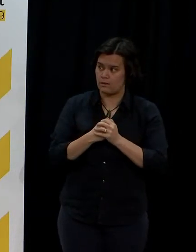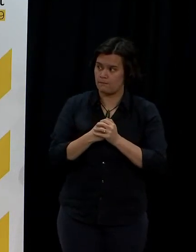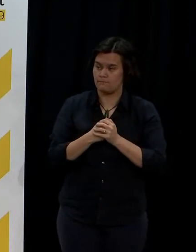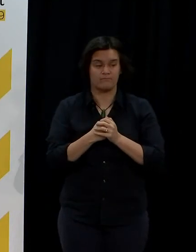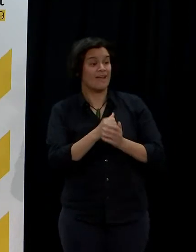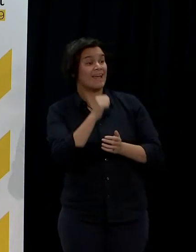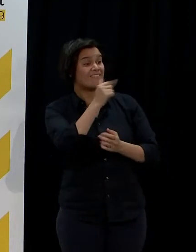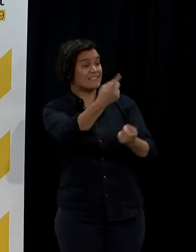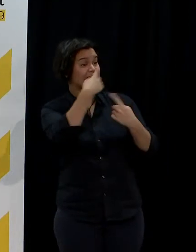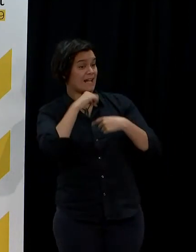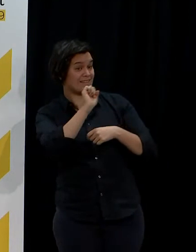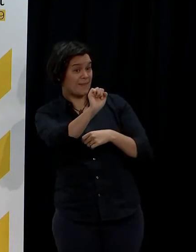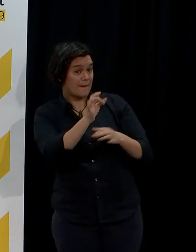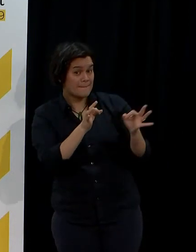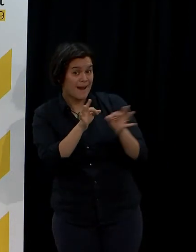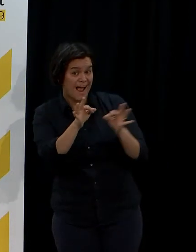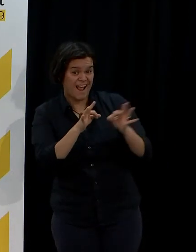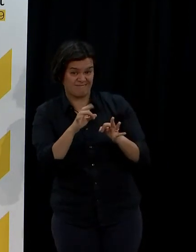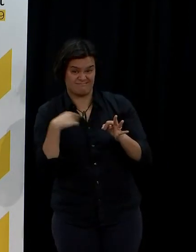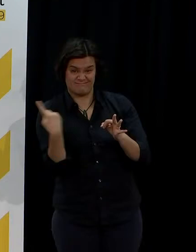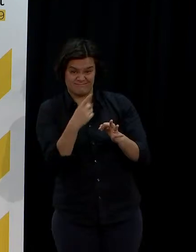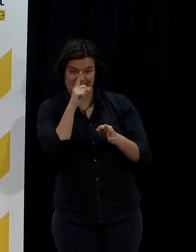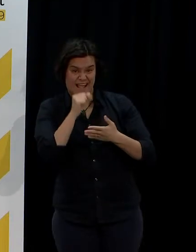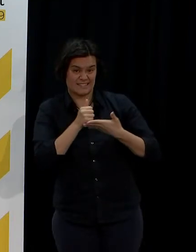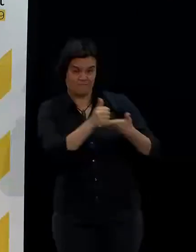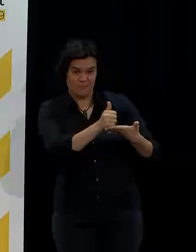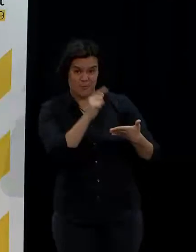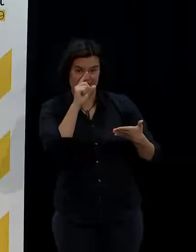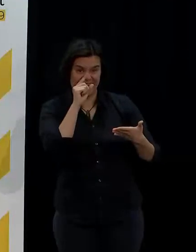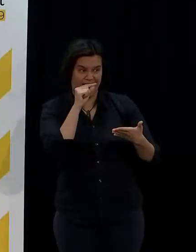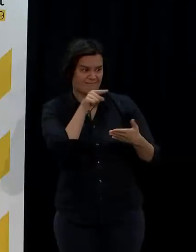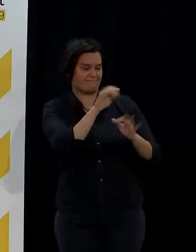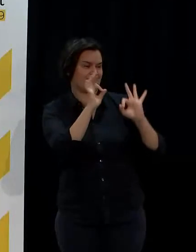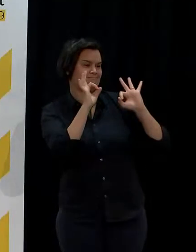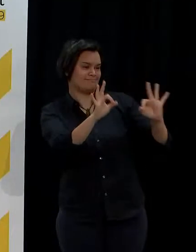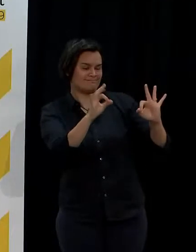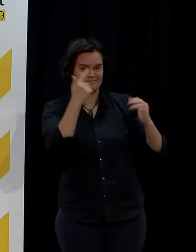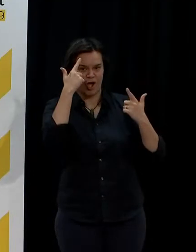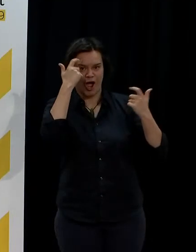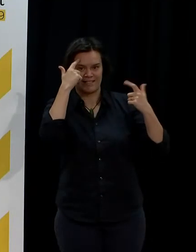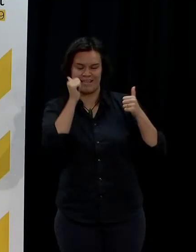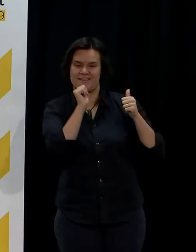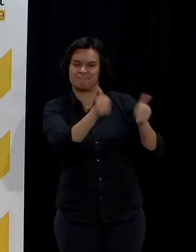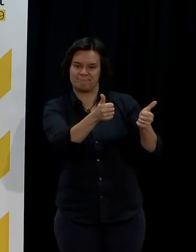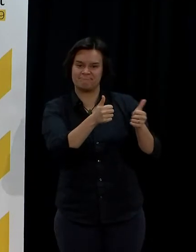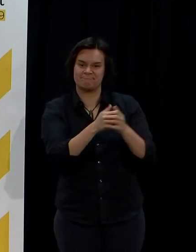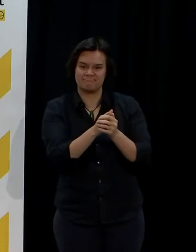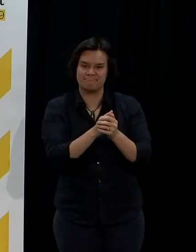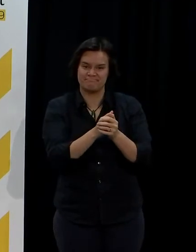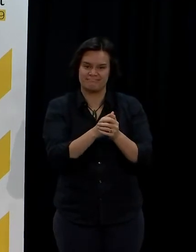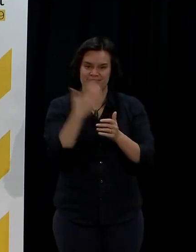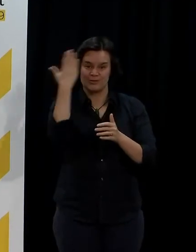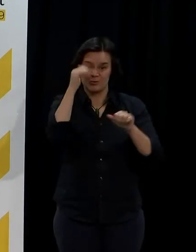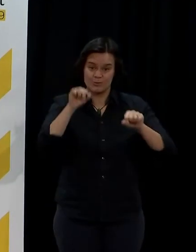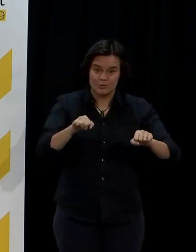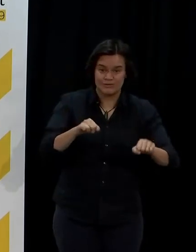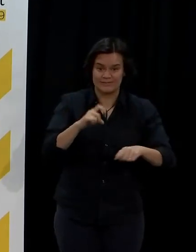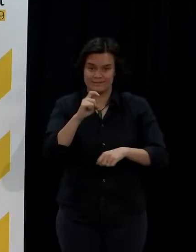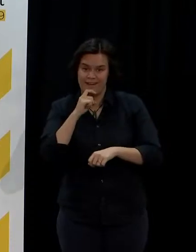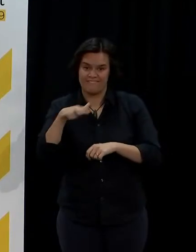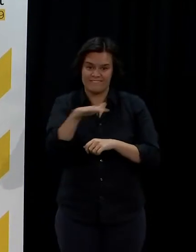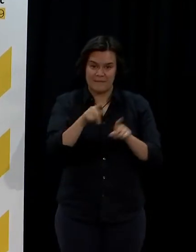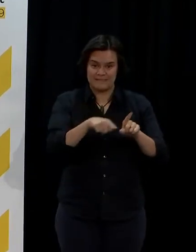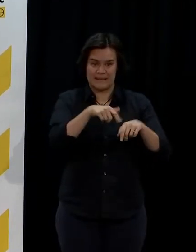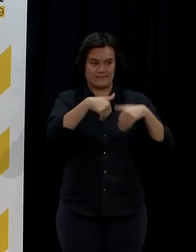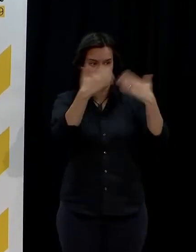Well, if they tell us what they need, I know that we'd be willing to support it because that's exactly the kind of innovation and the kind of initiatives that we need to